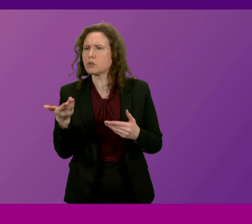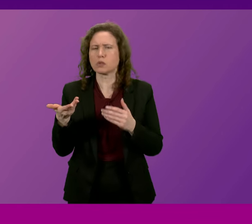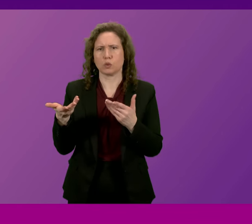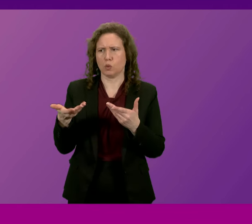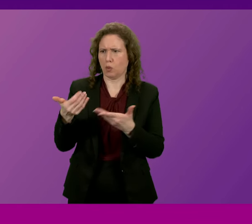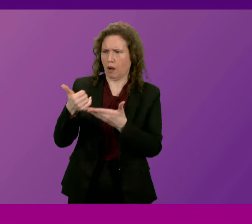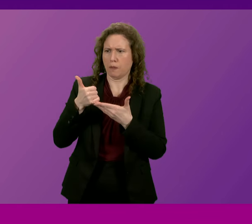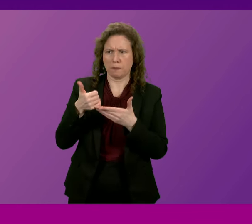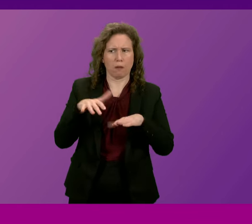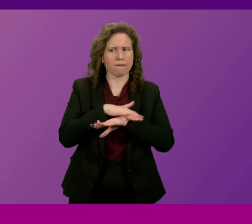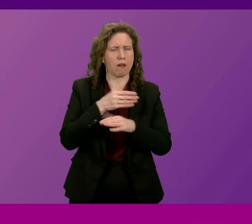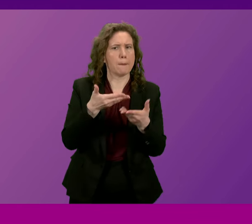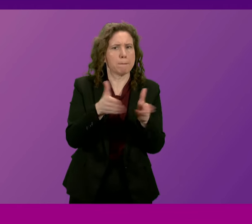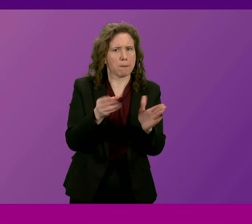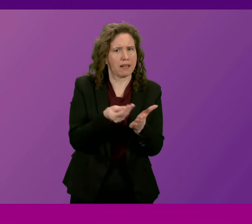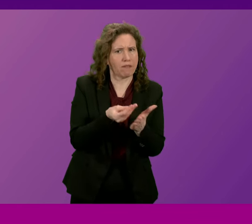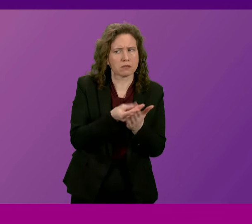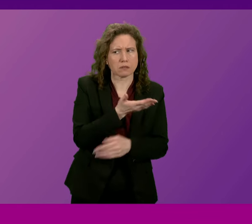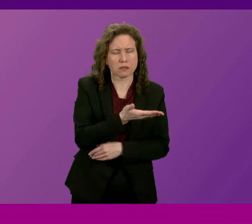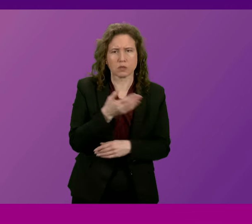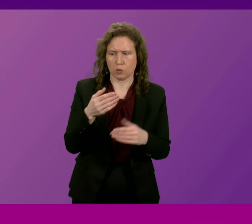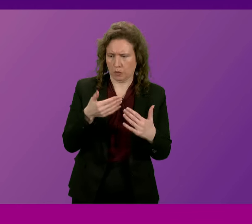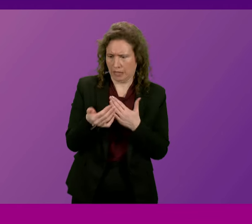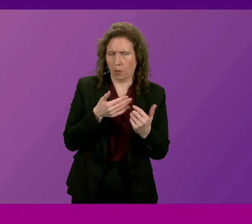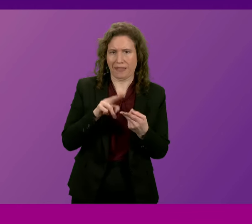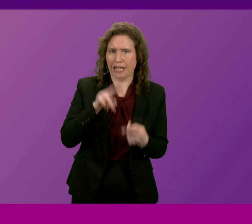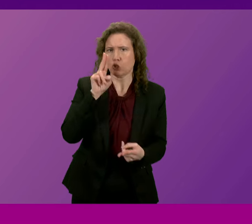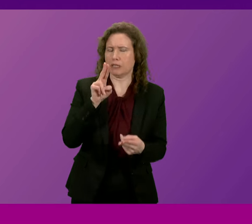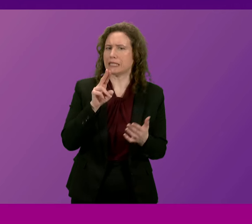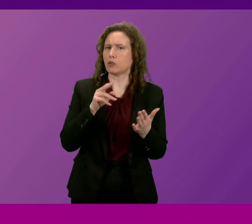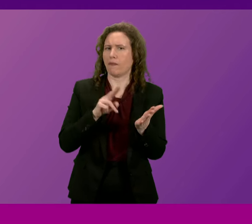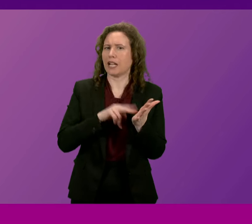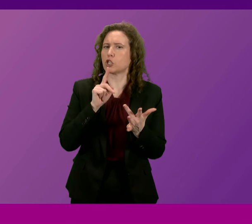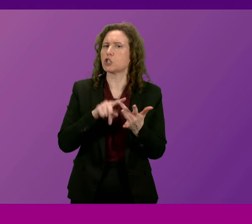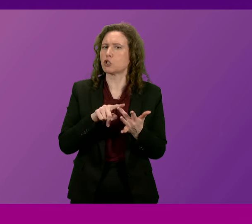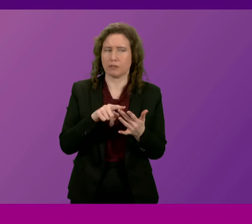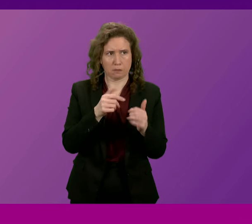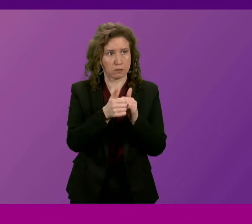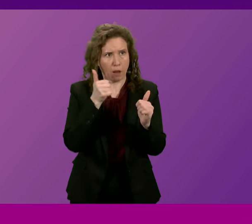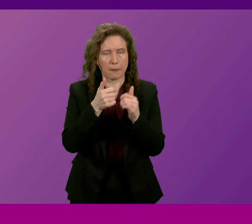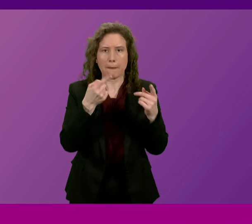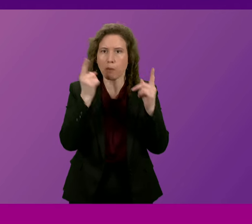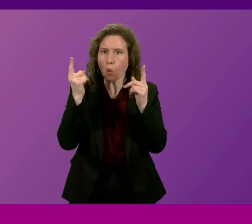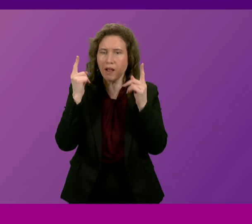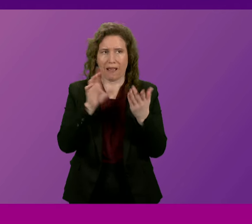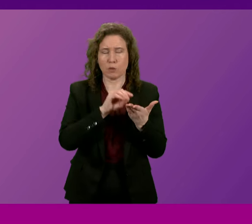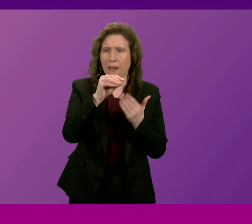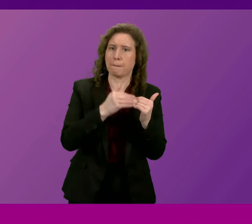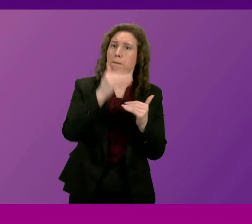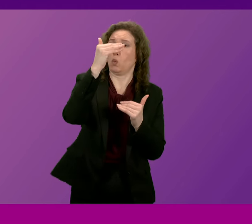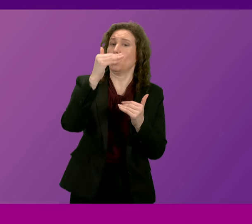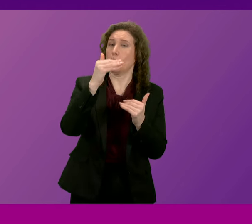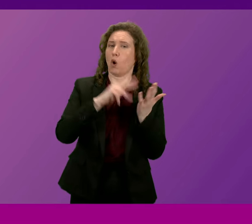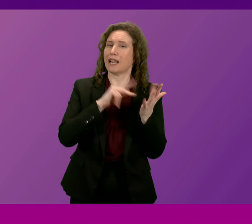public funds to deal with the increased costs that will arise for the employer's national insurance